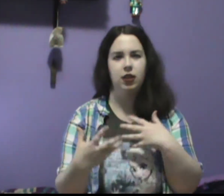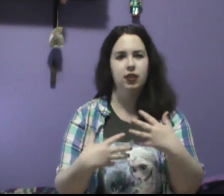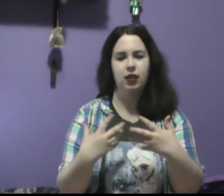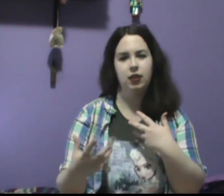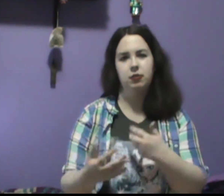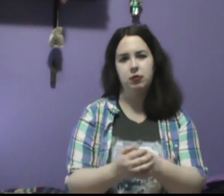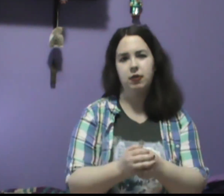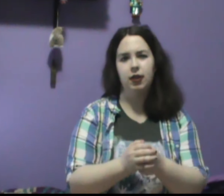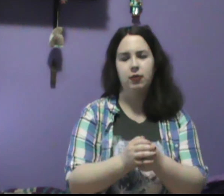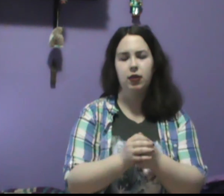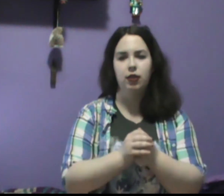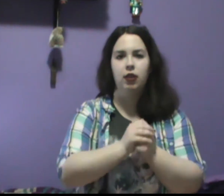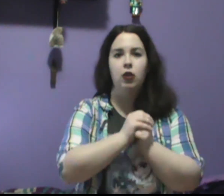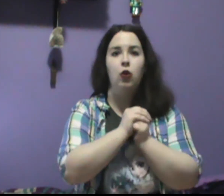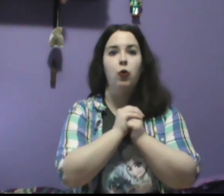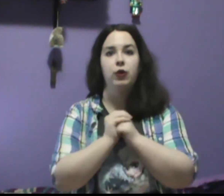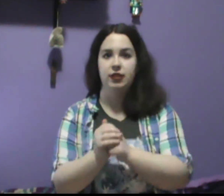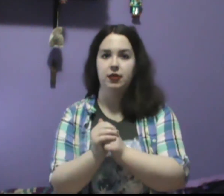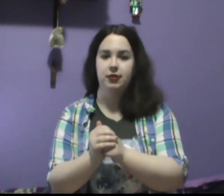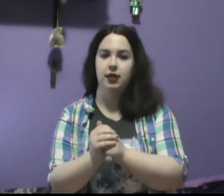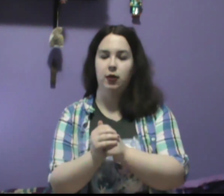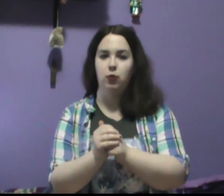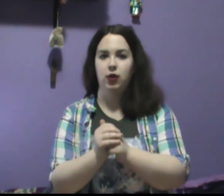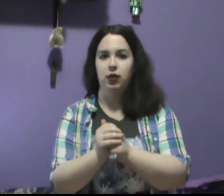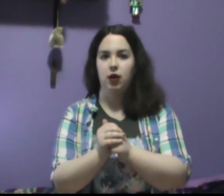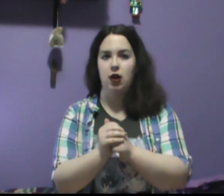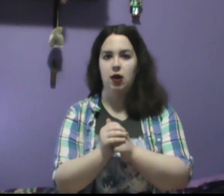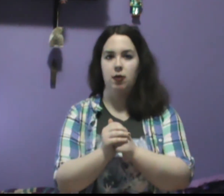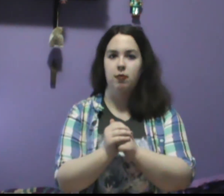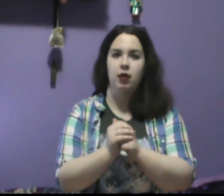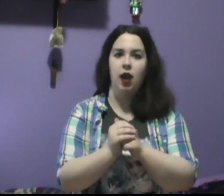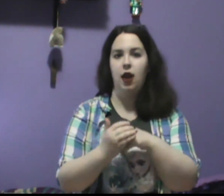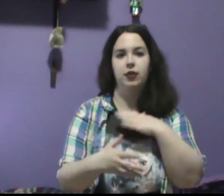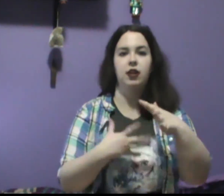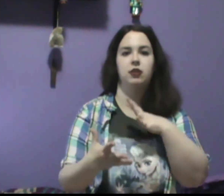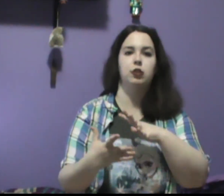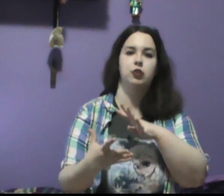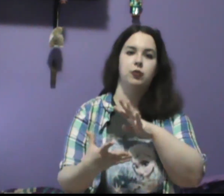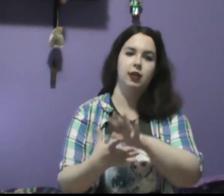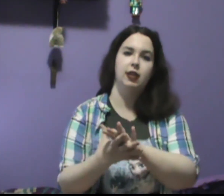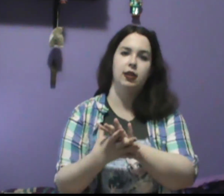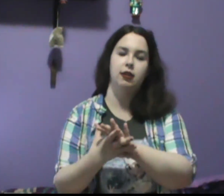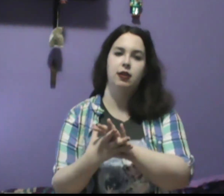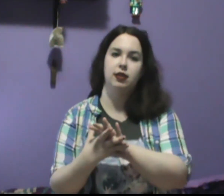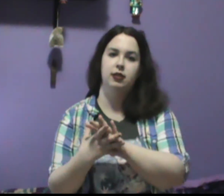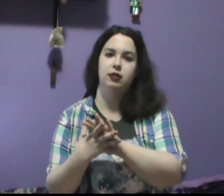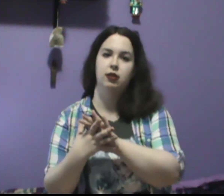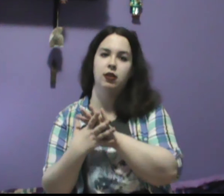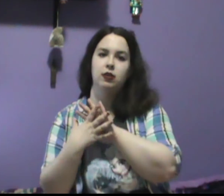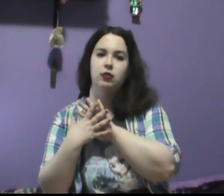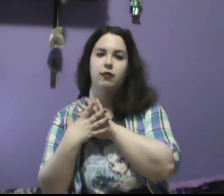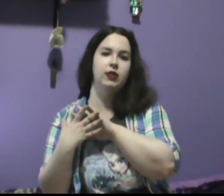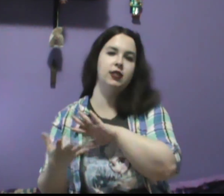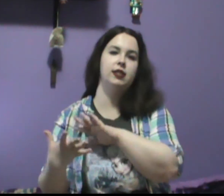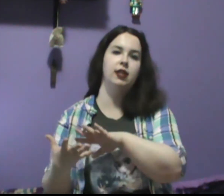that he was working with, was interesting with um, how the doctors treated this sort of assistant